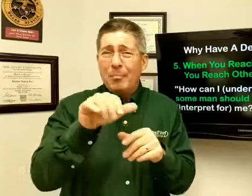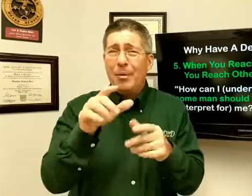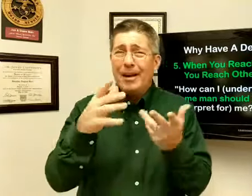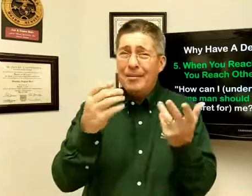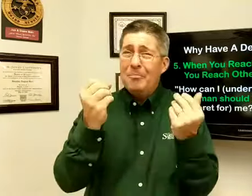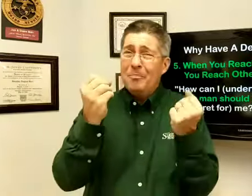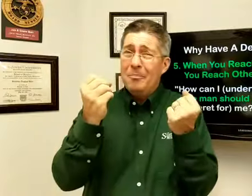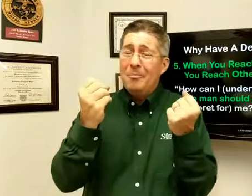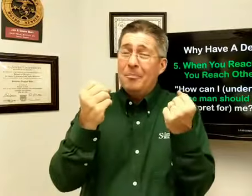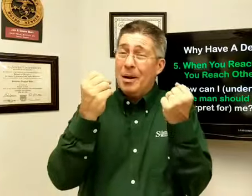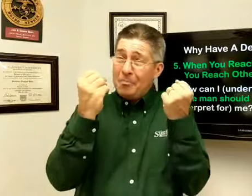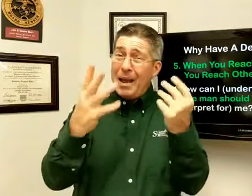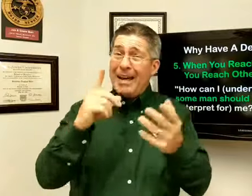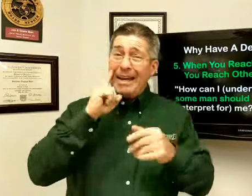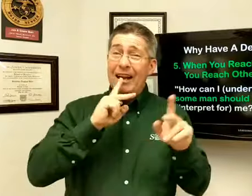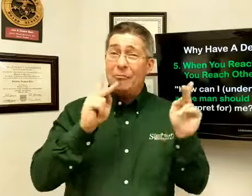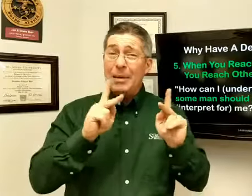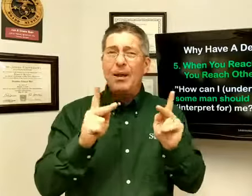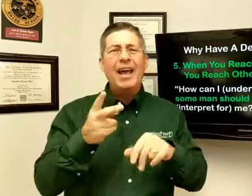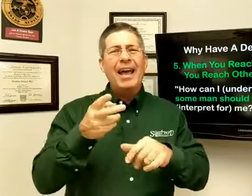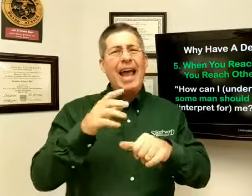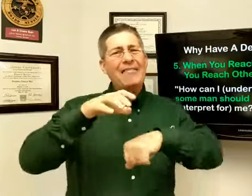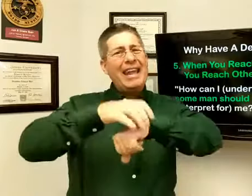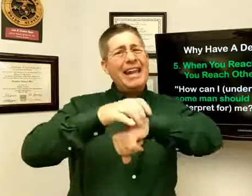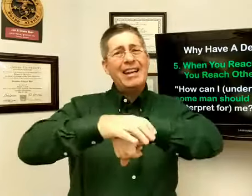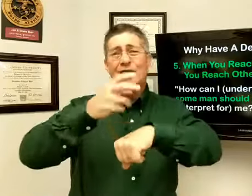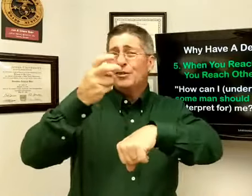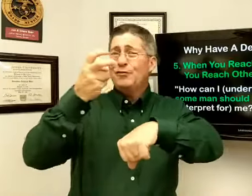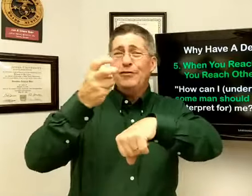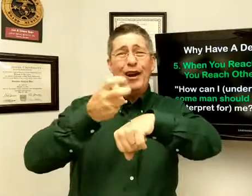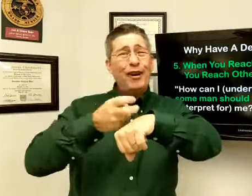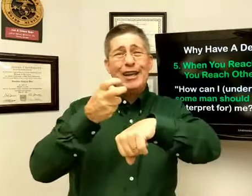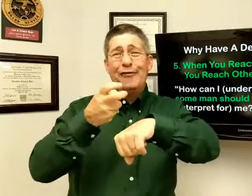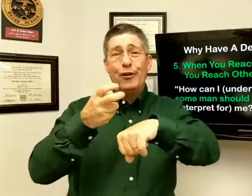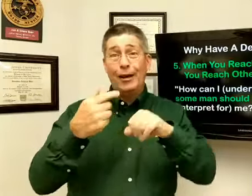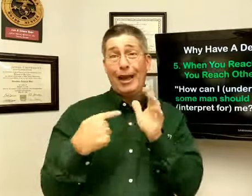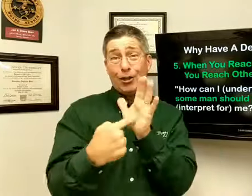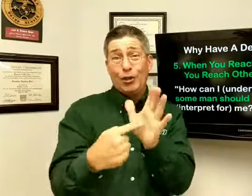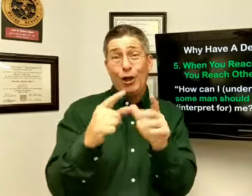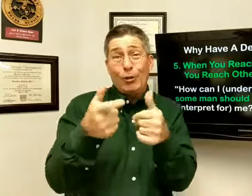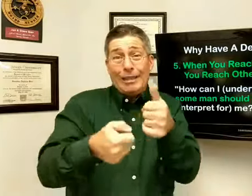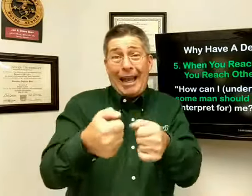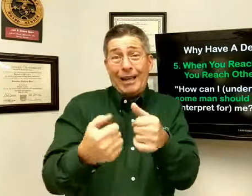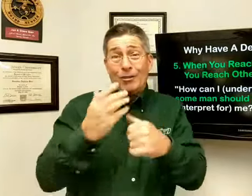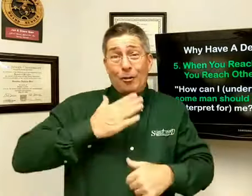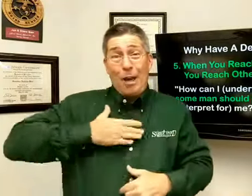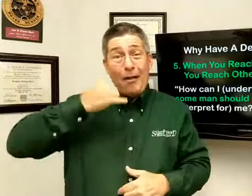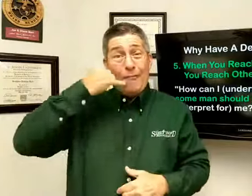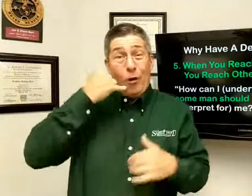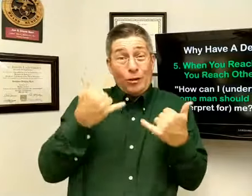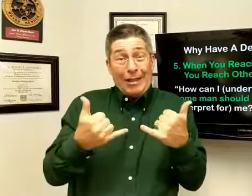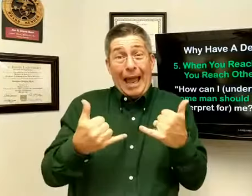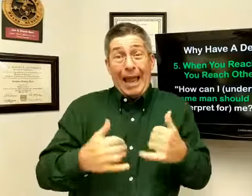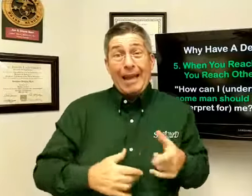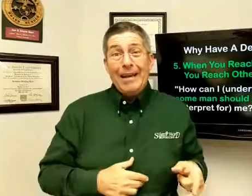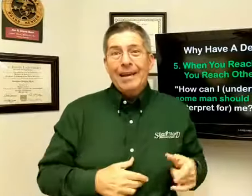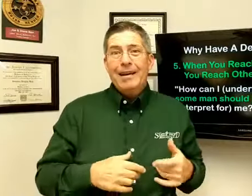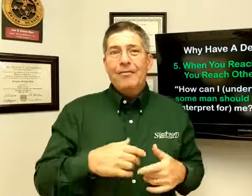many deaf people have English is very difficult. I could show you a text on my phone today that